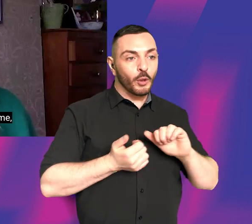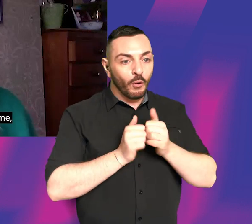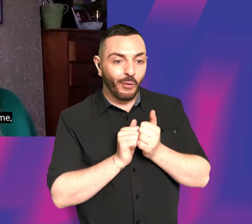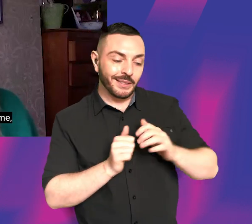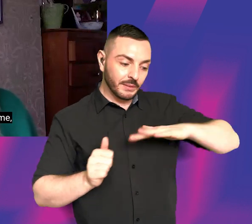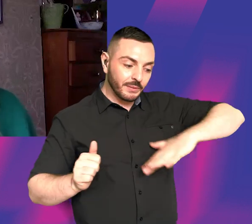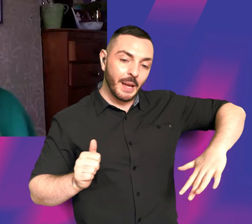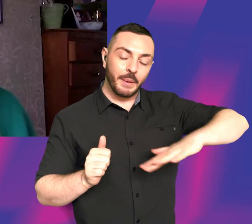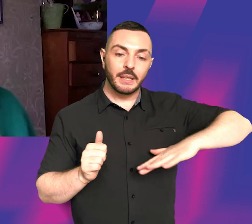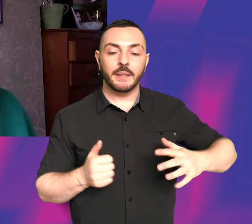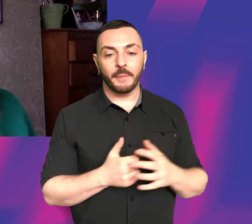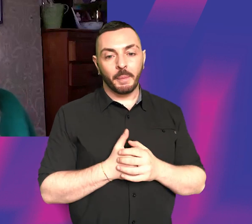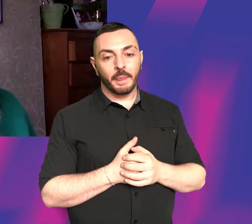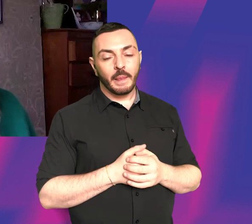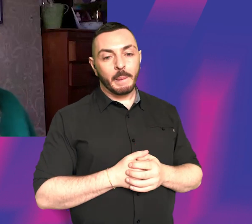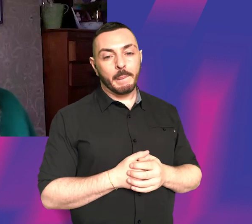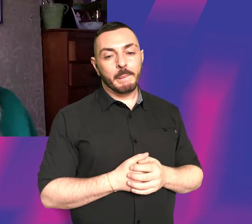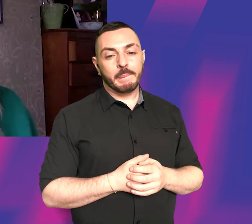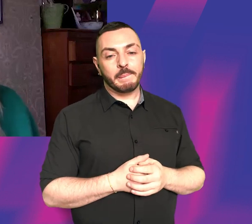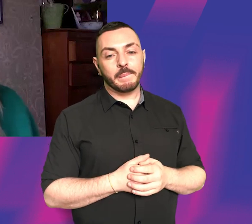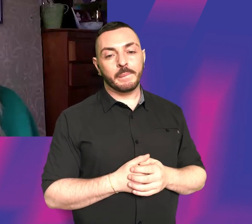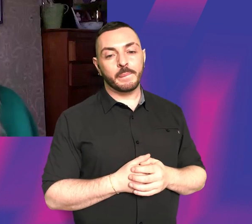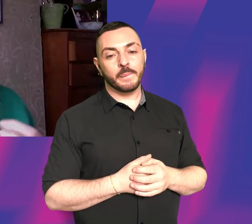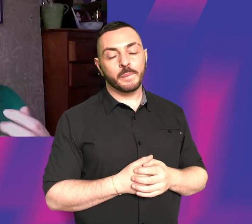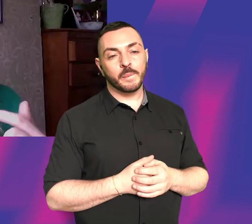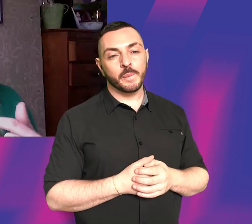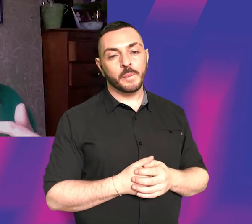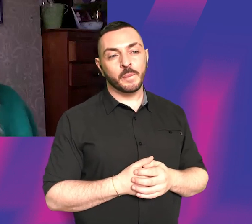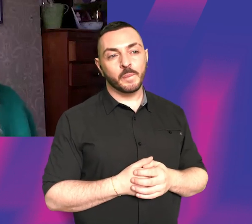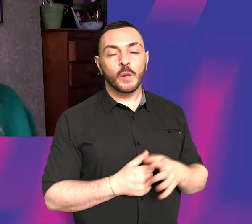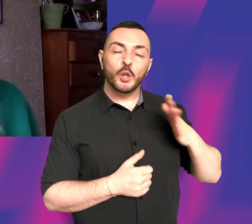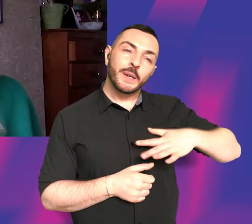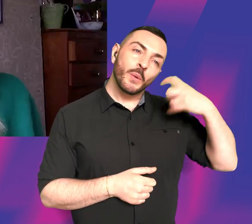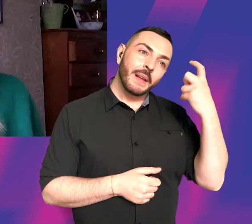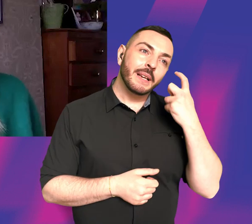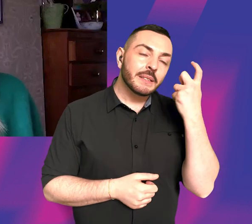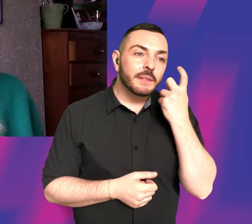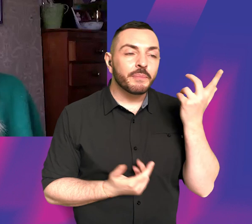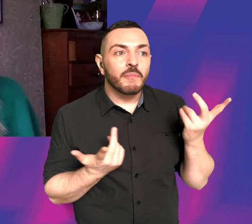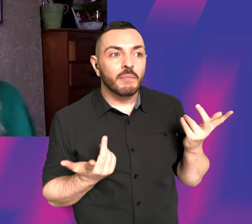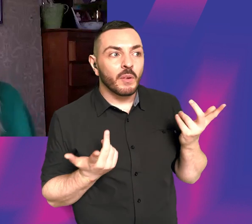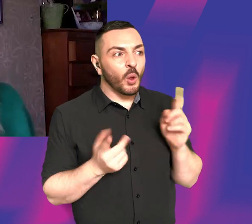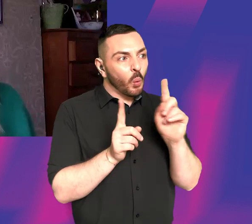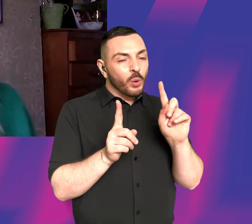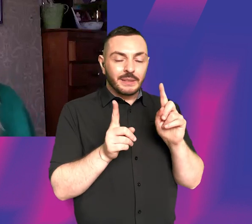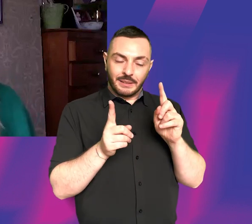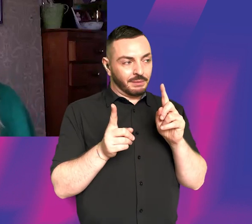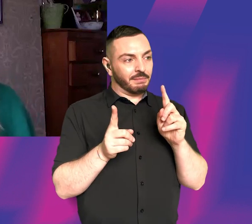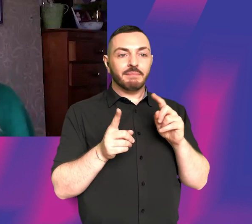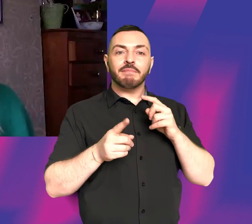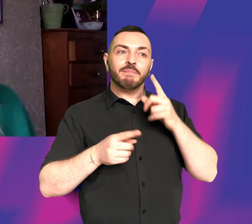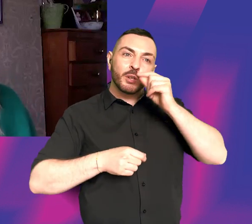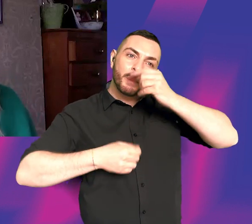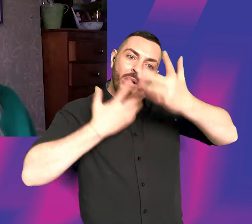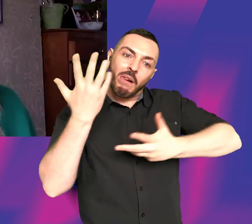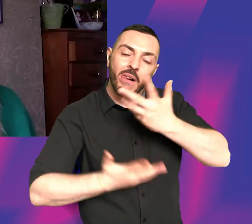family, things that, you know, and then you have to think about, like, well, what are the what is the story that I can tell from that? Is it